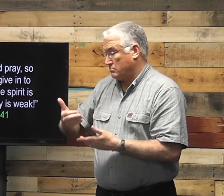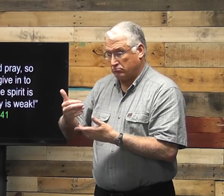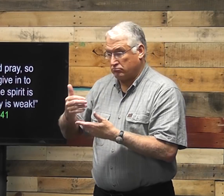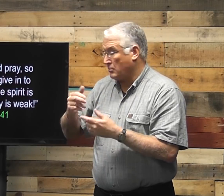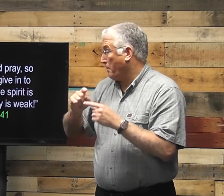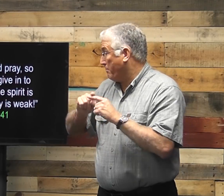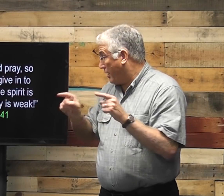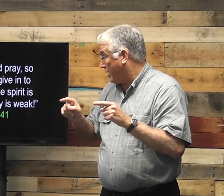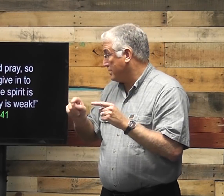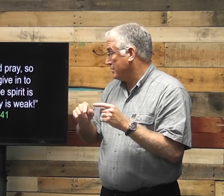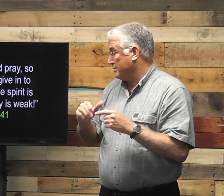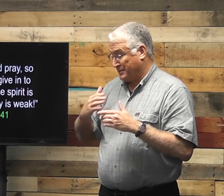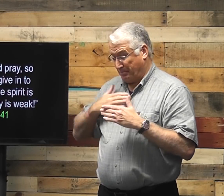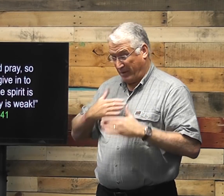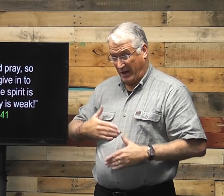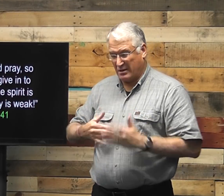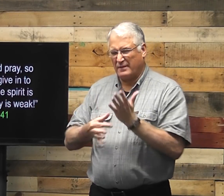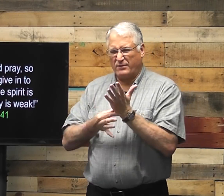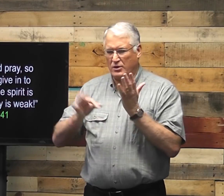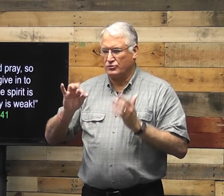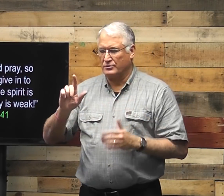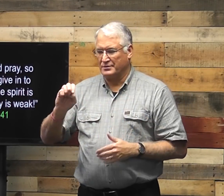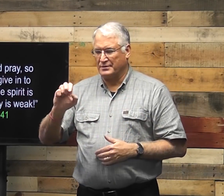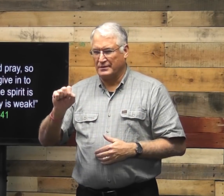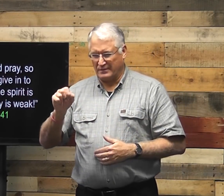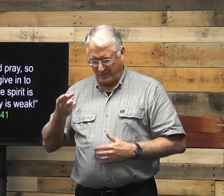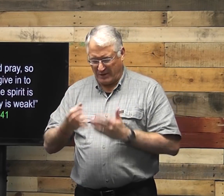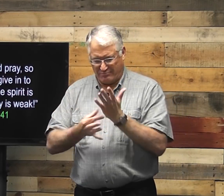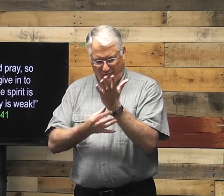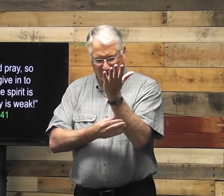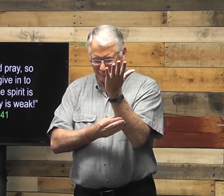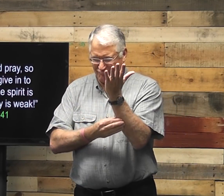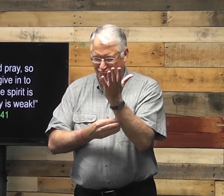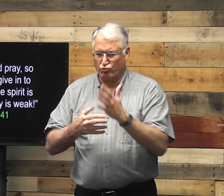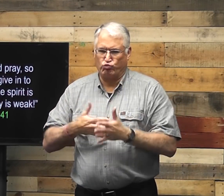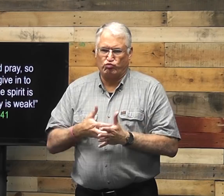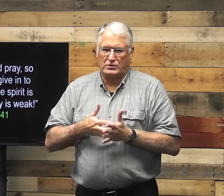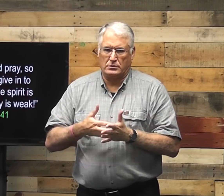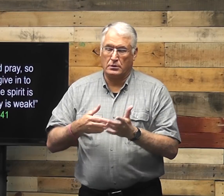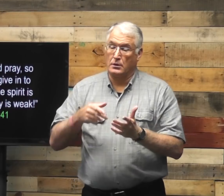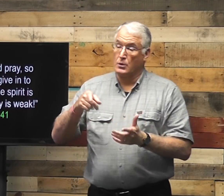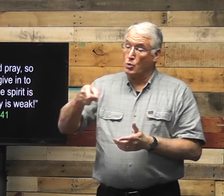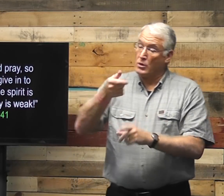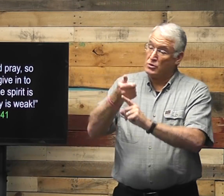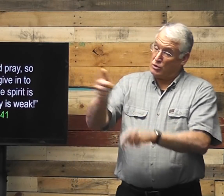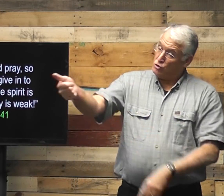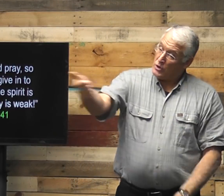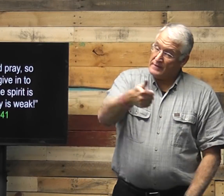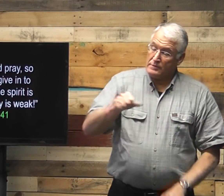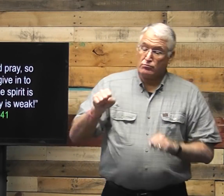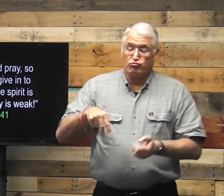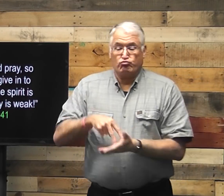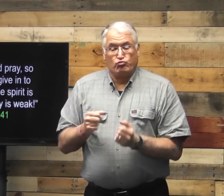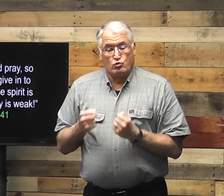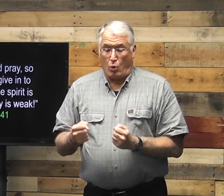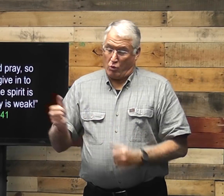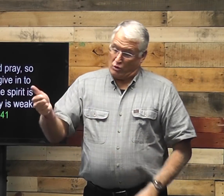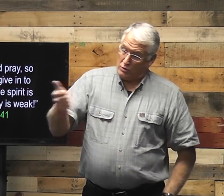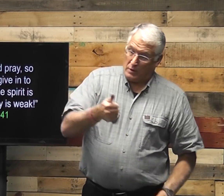willing. But the body, meaning the flesh, is weak. So you yourselves, can you